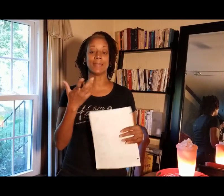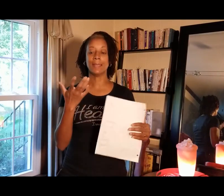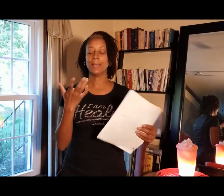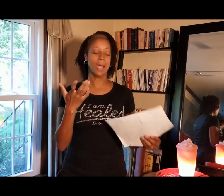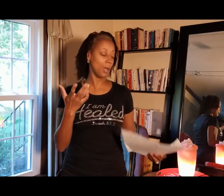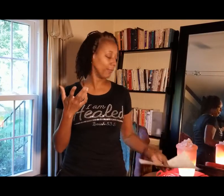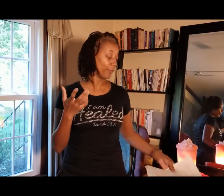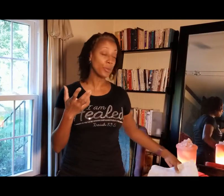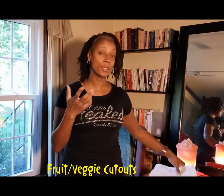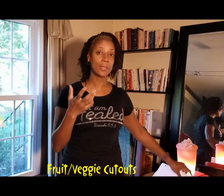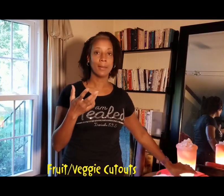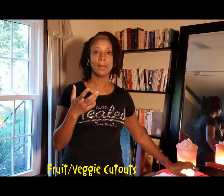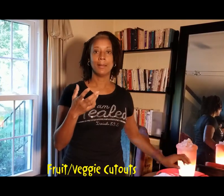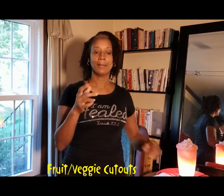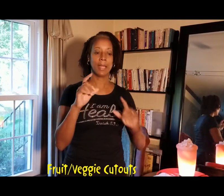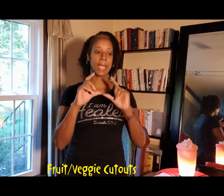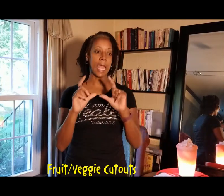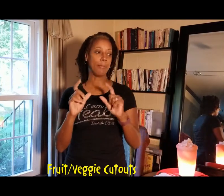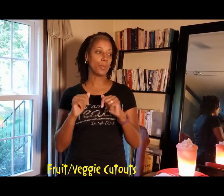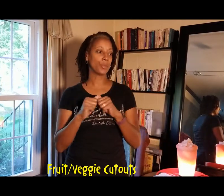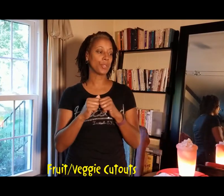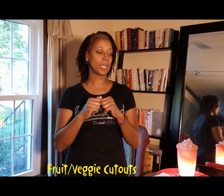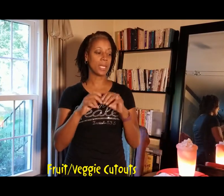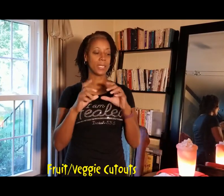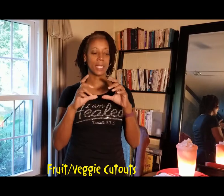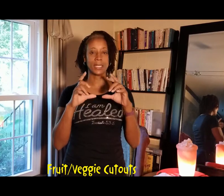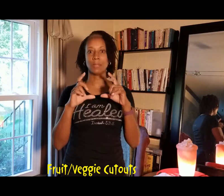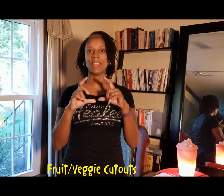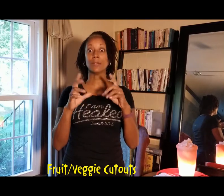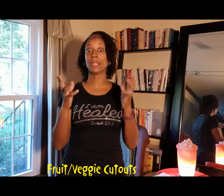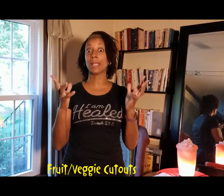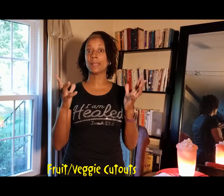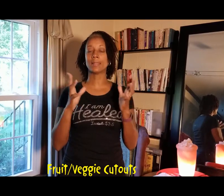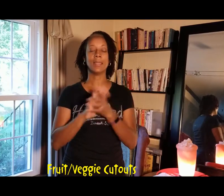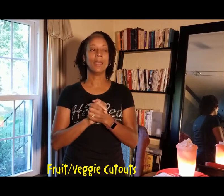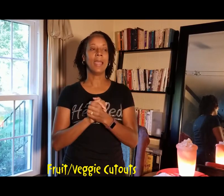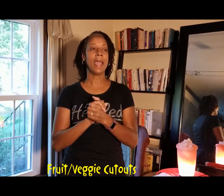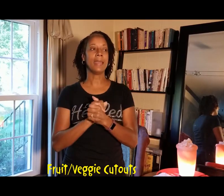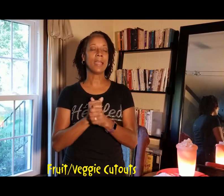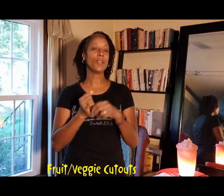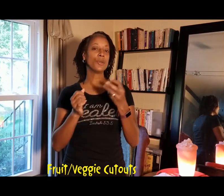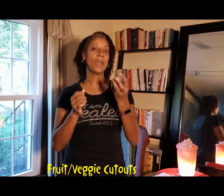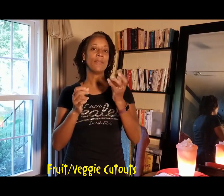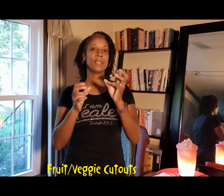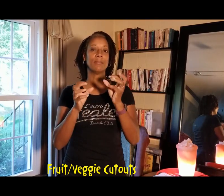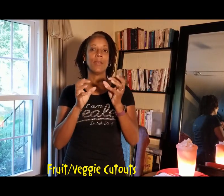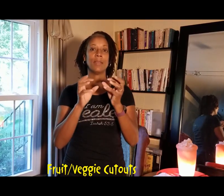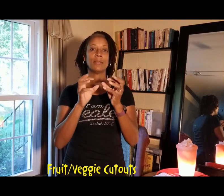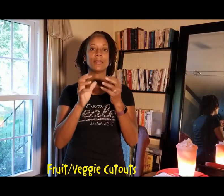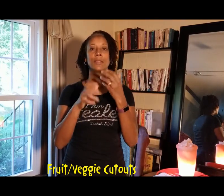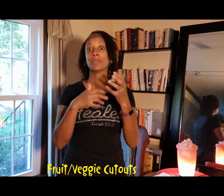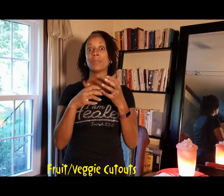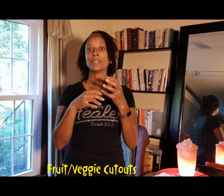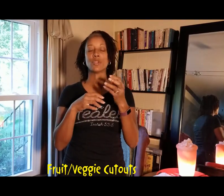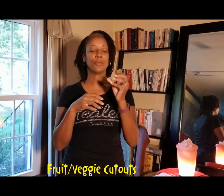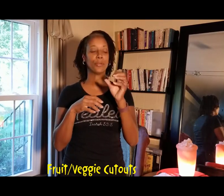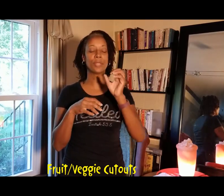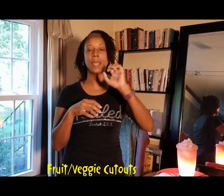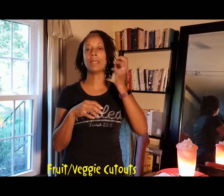fruit like apples and tomatoes, I guess. And I also have some three-dimensional fruit. I